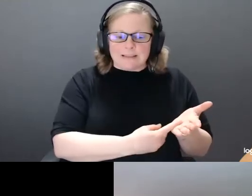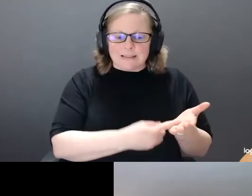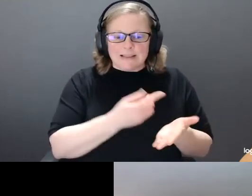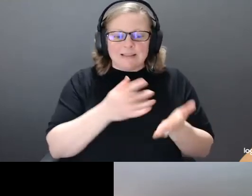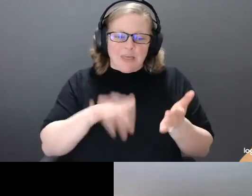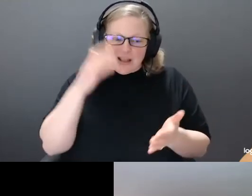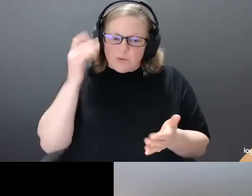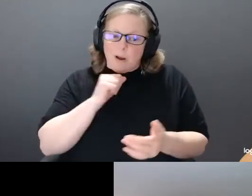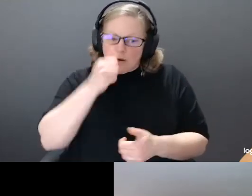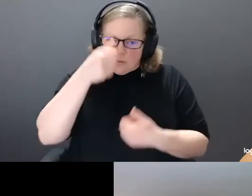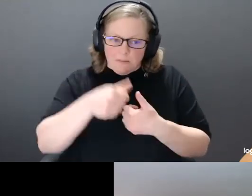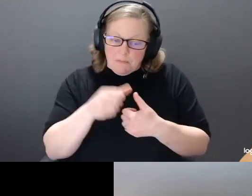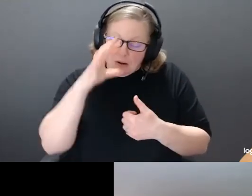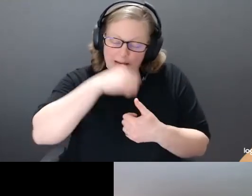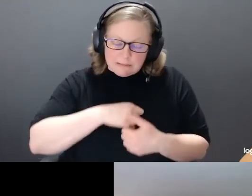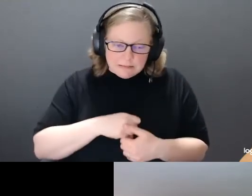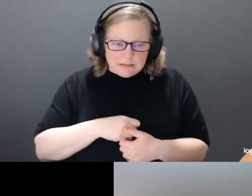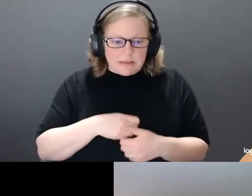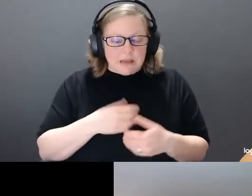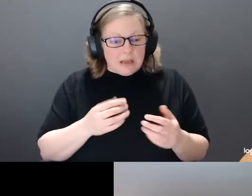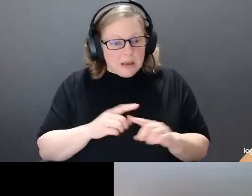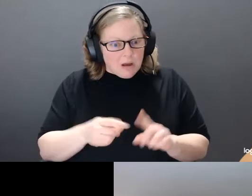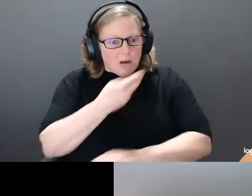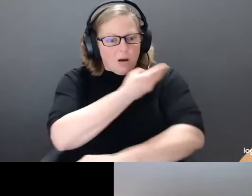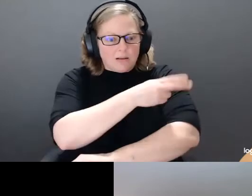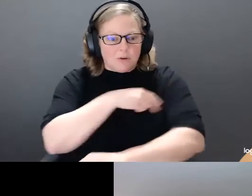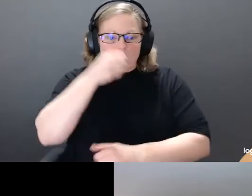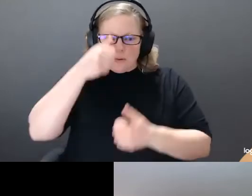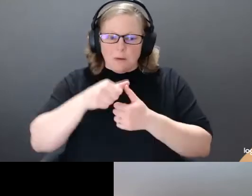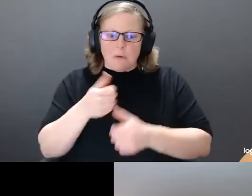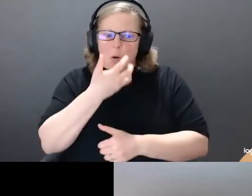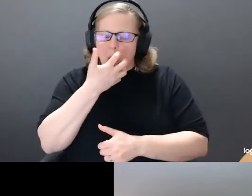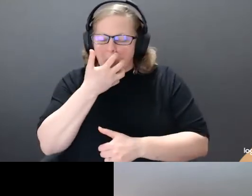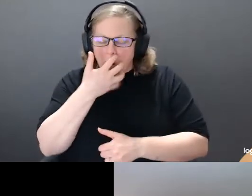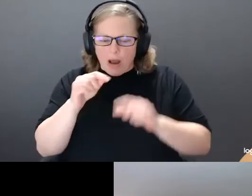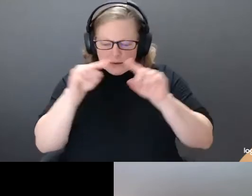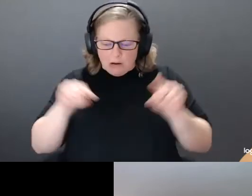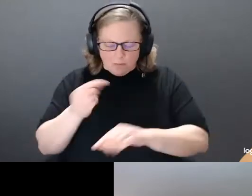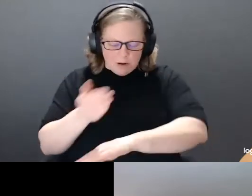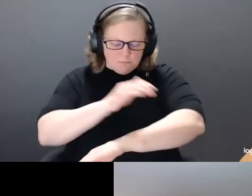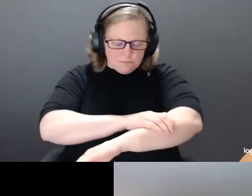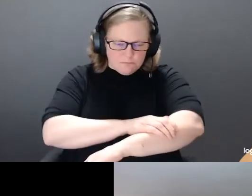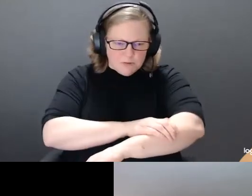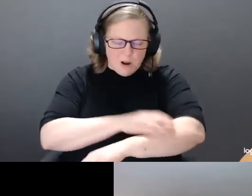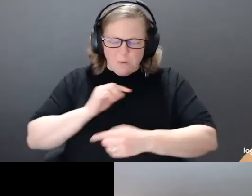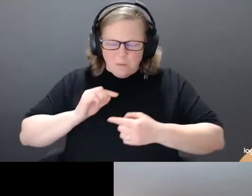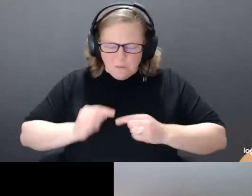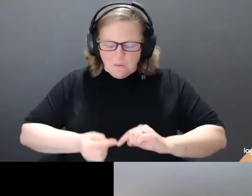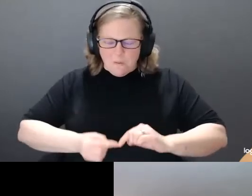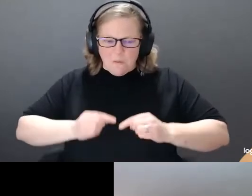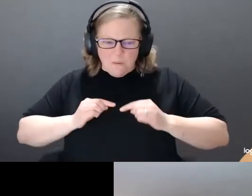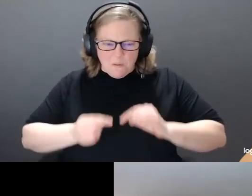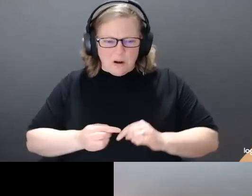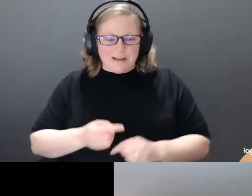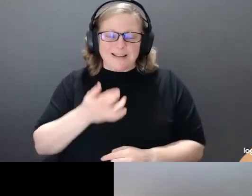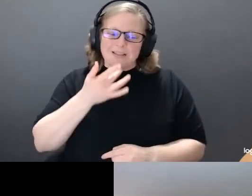As for the hospital, I remember the scowling hot compresses applied to my arms. They hurt. I favored the dark-haired nurse who